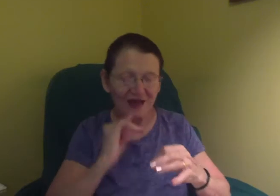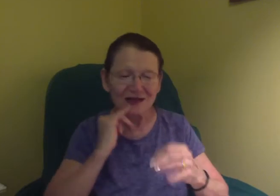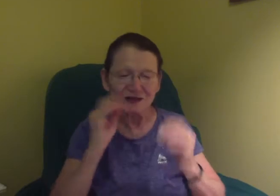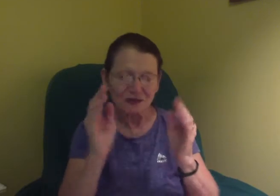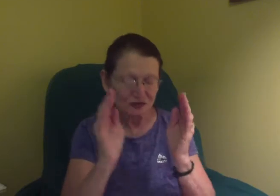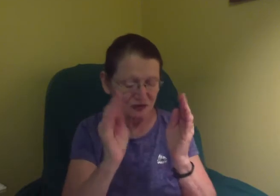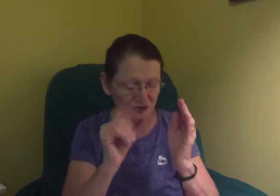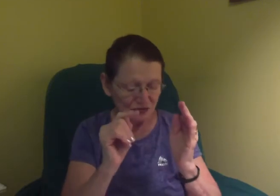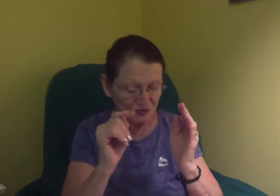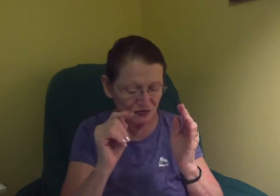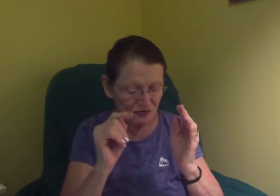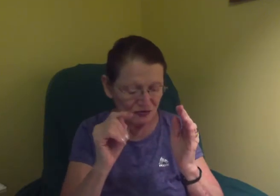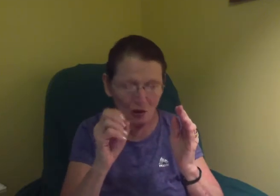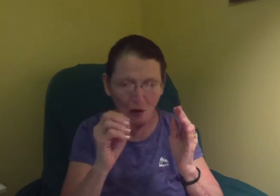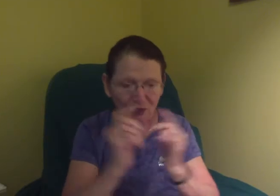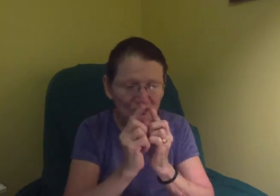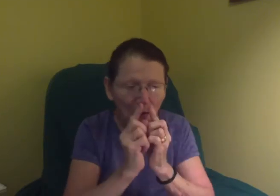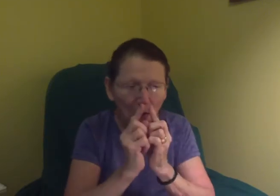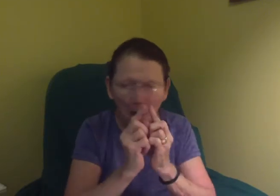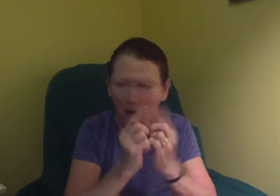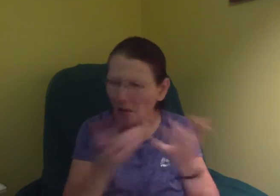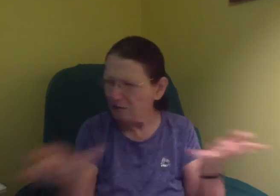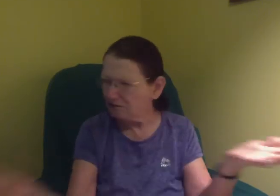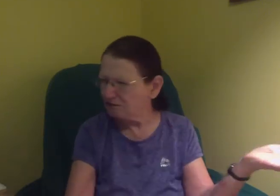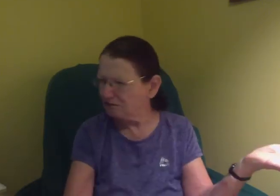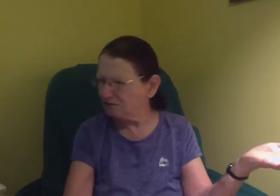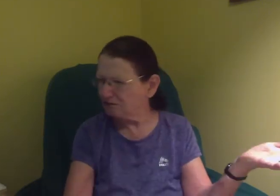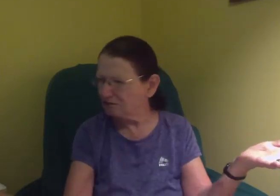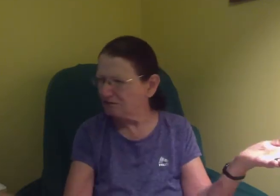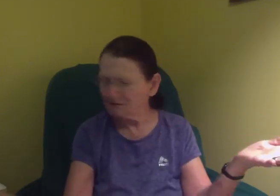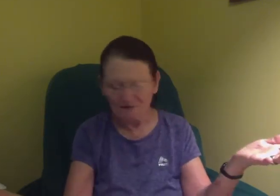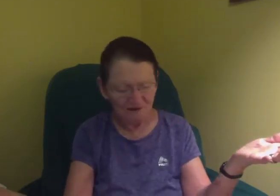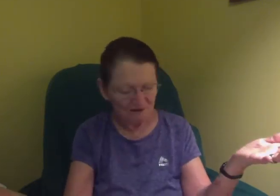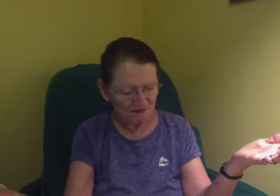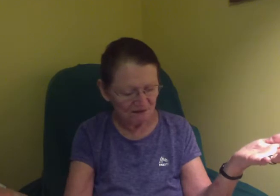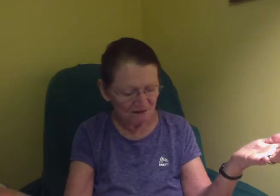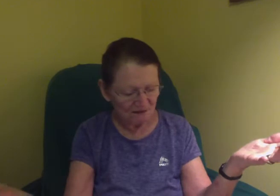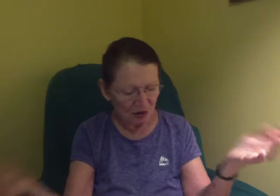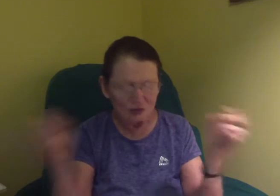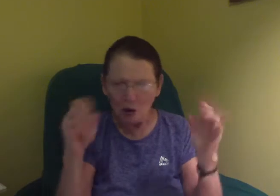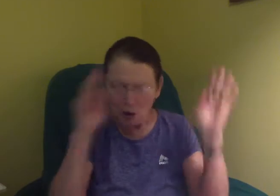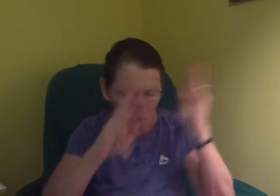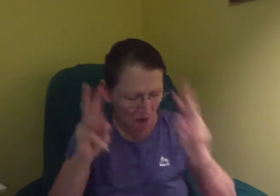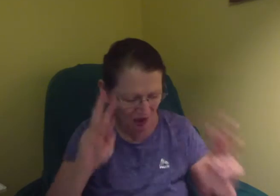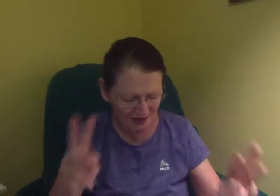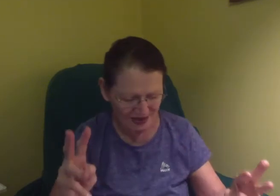I was about to